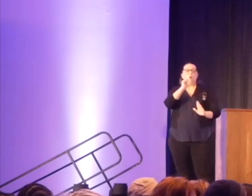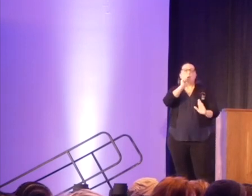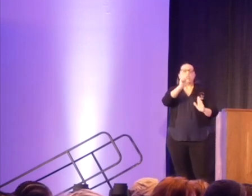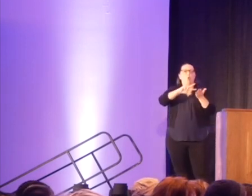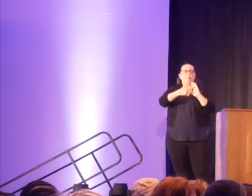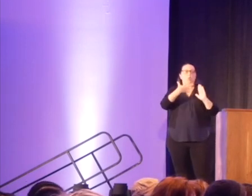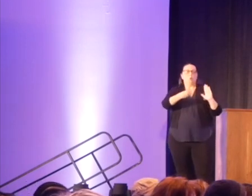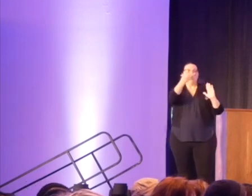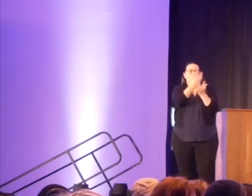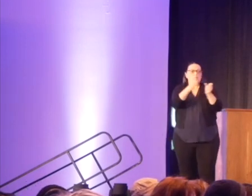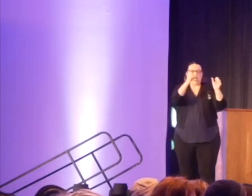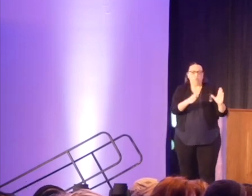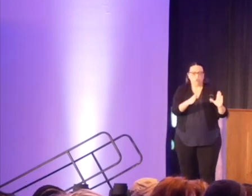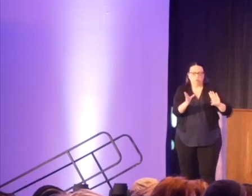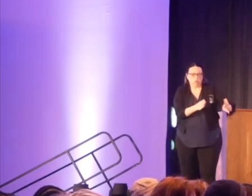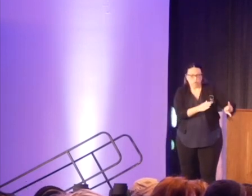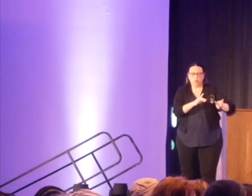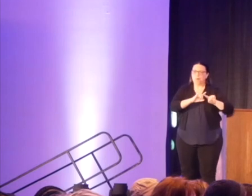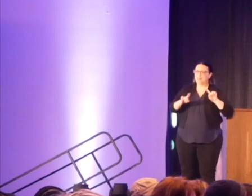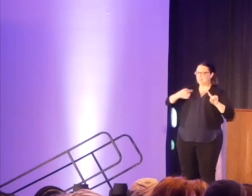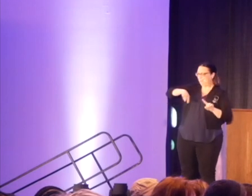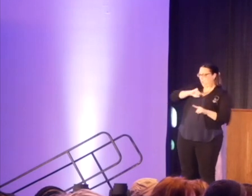However, we don't feel comfortable sometimes.